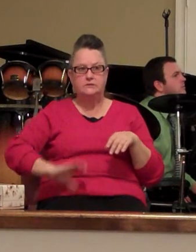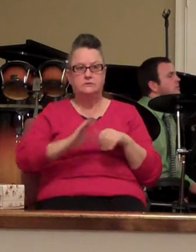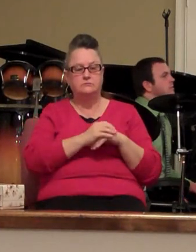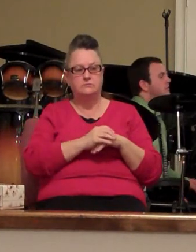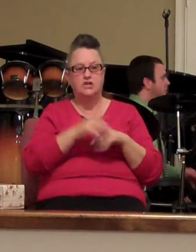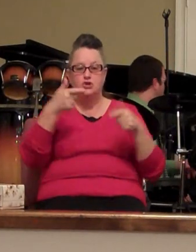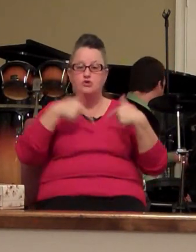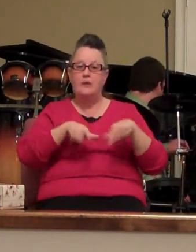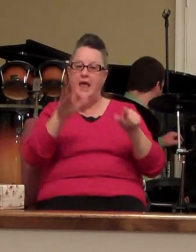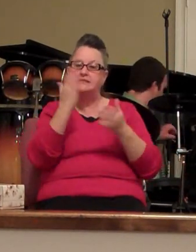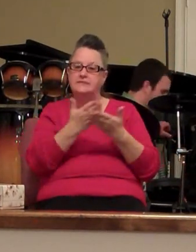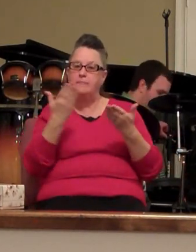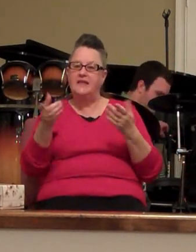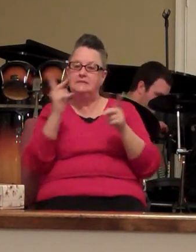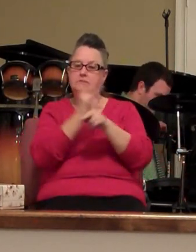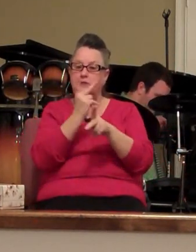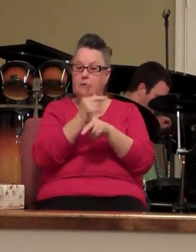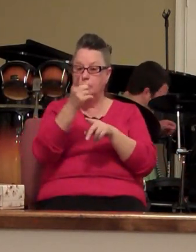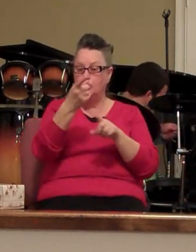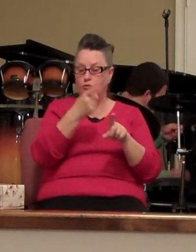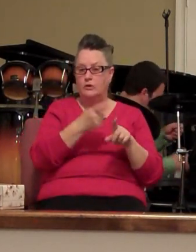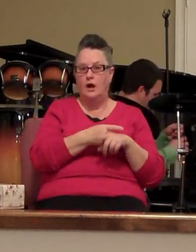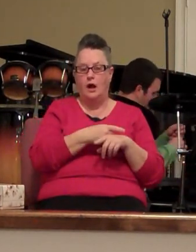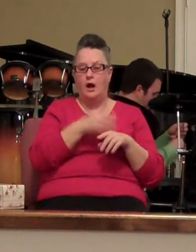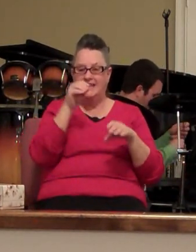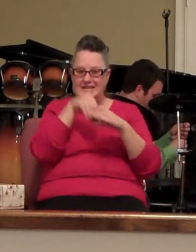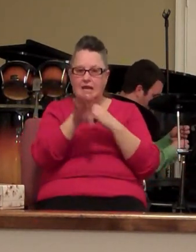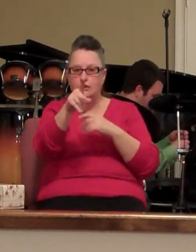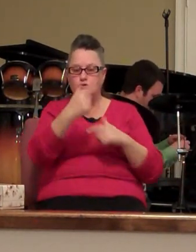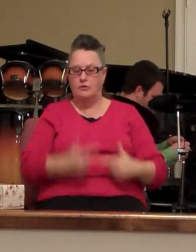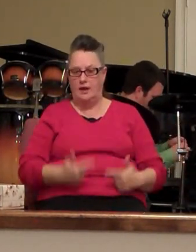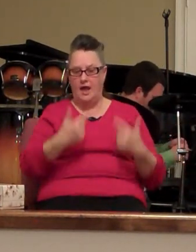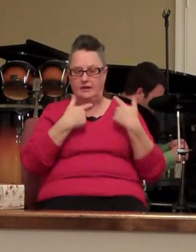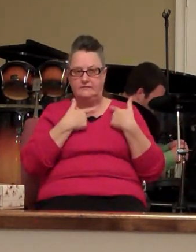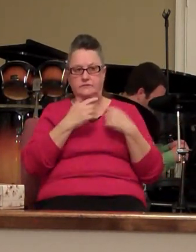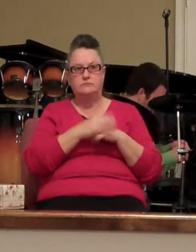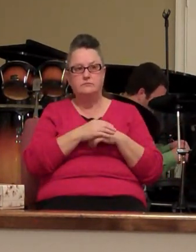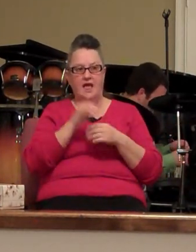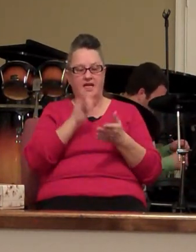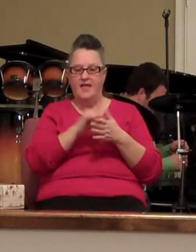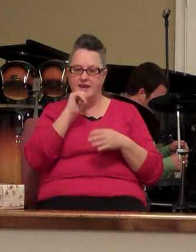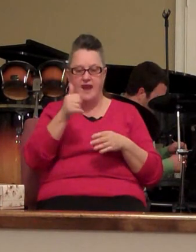let some things keep you and creep into your life that didn't belong there